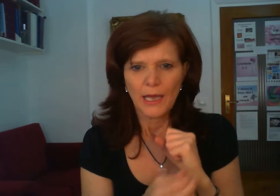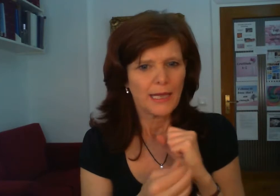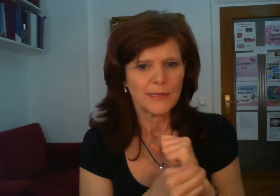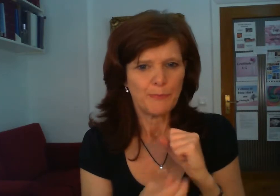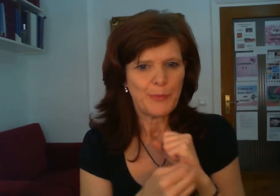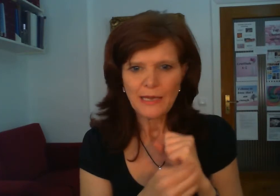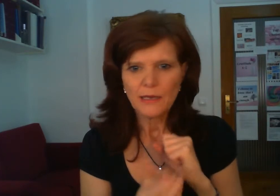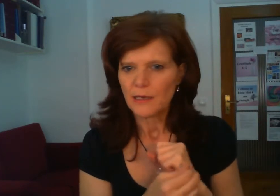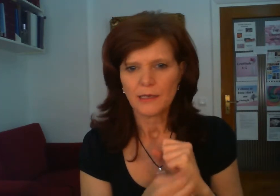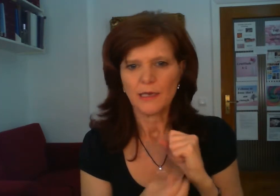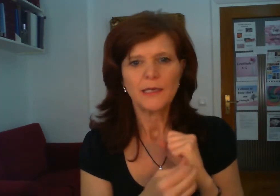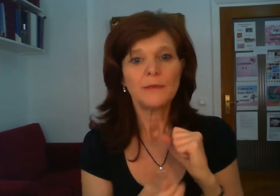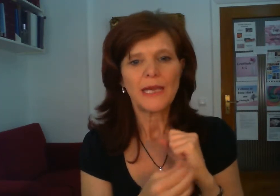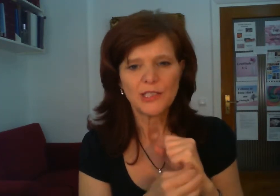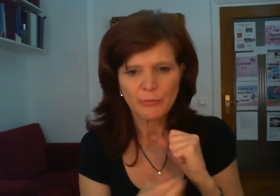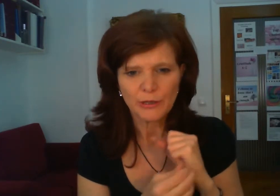it's big and unmanageable